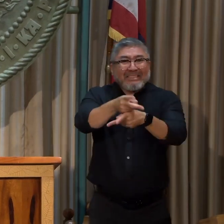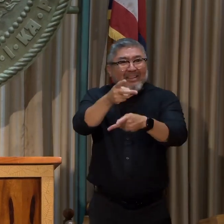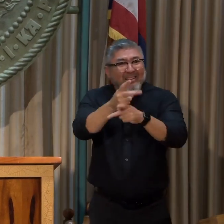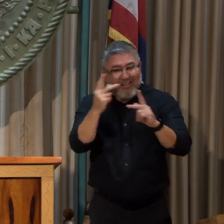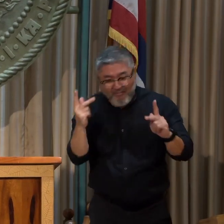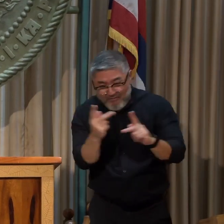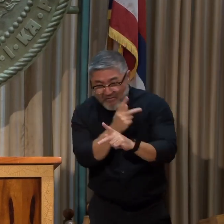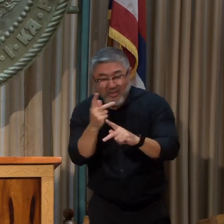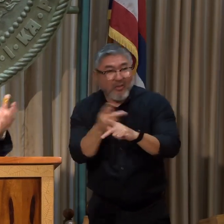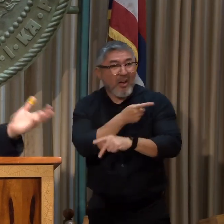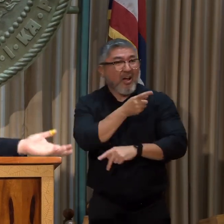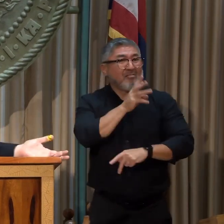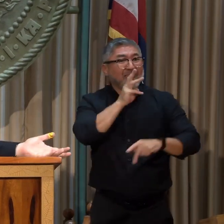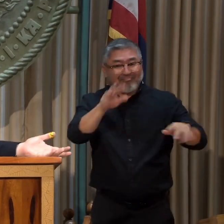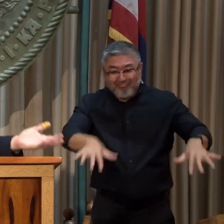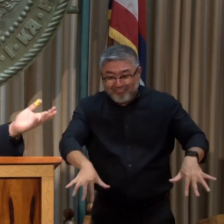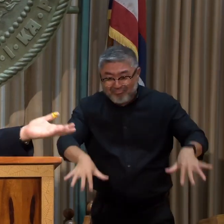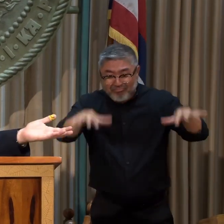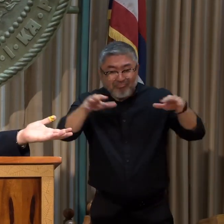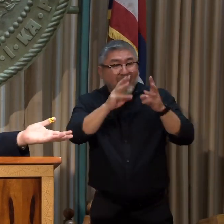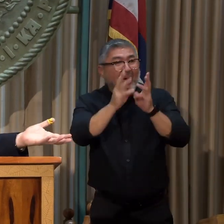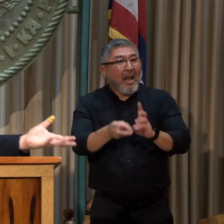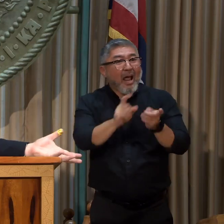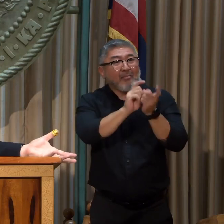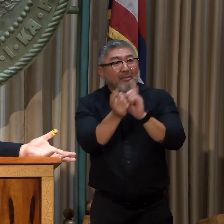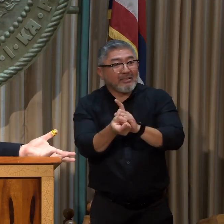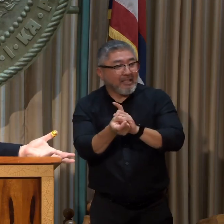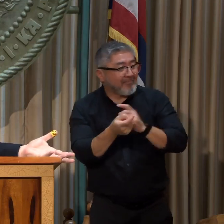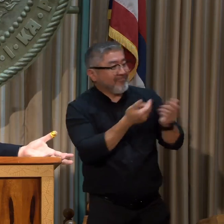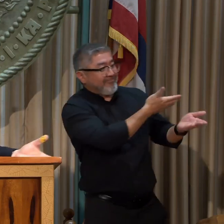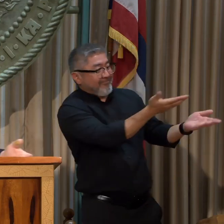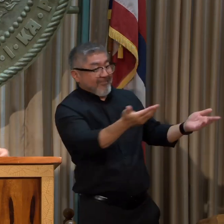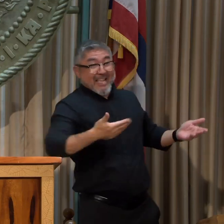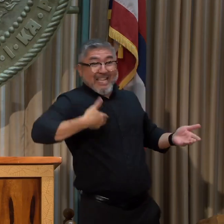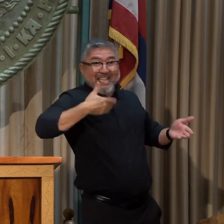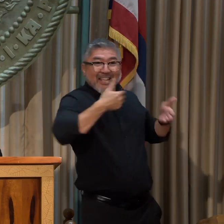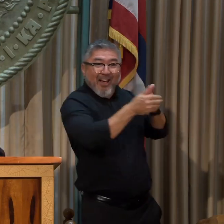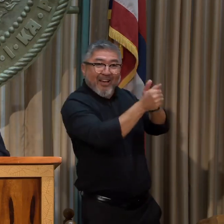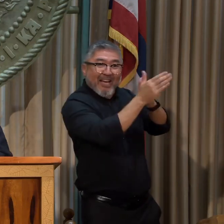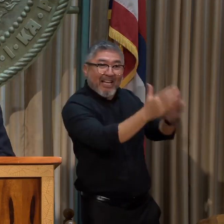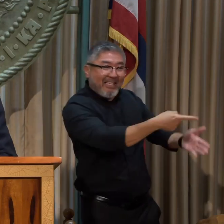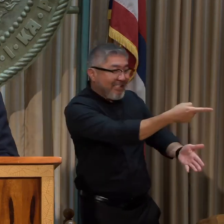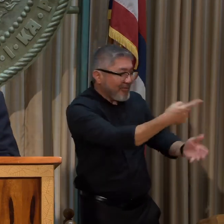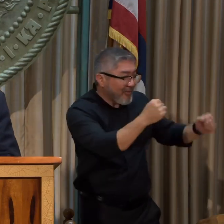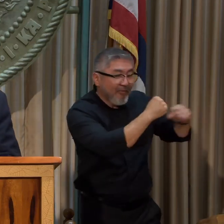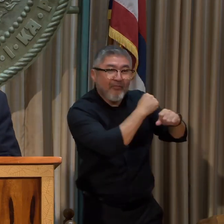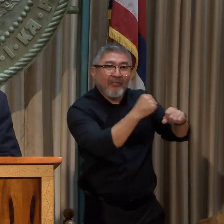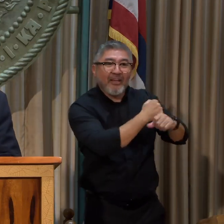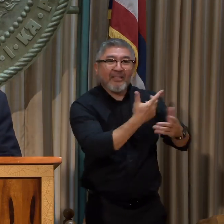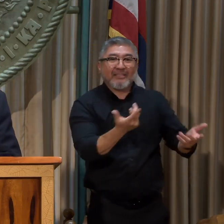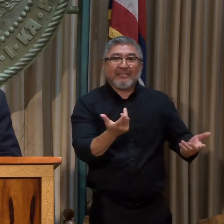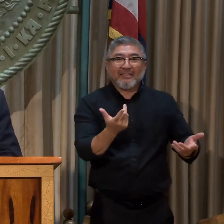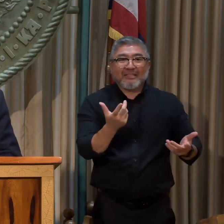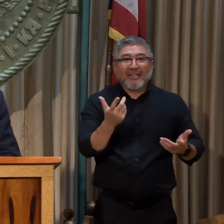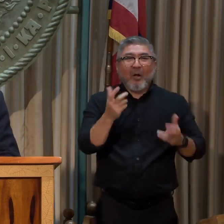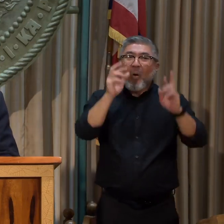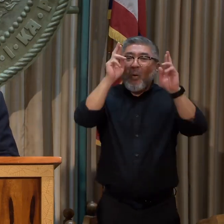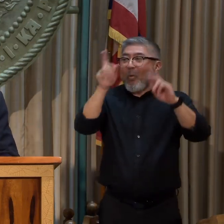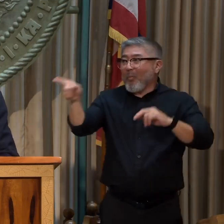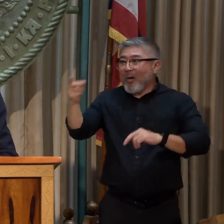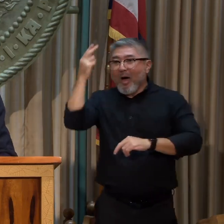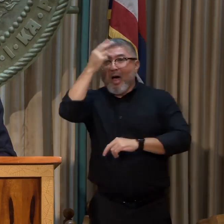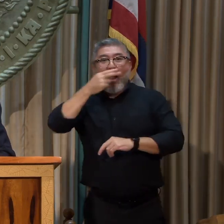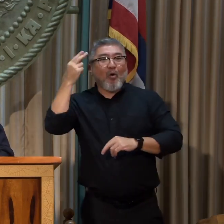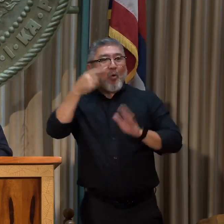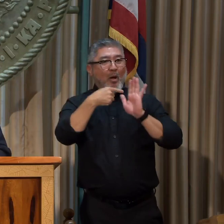we hope that Hawaii will lead just like it led today because of this lawsuit. We hope that Hawaii will have the opportunity to lead on this for our country. So